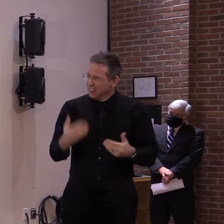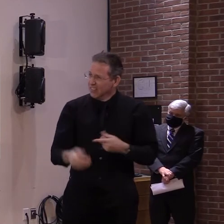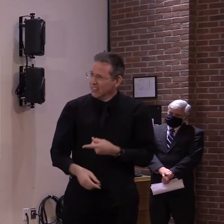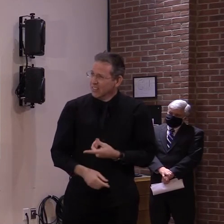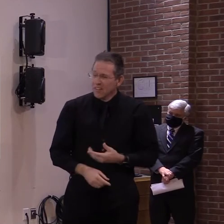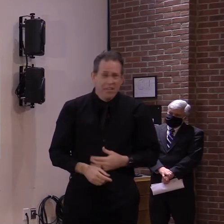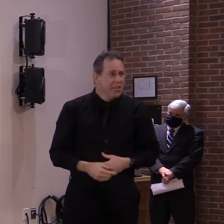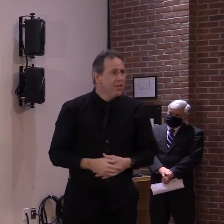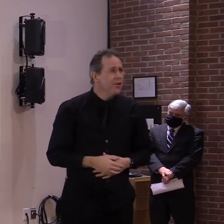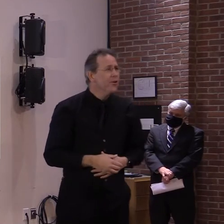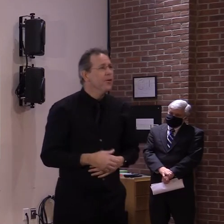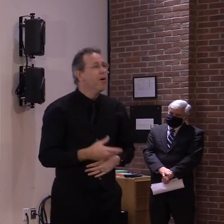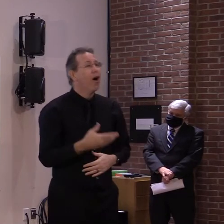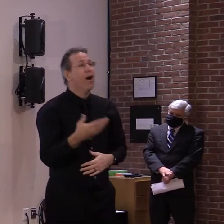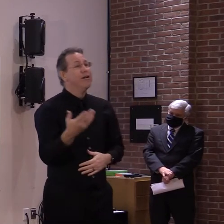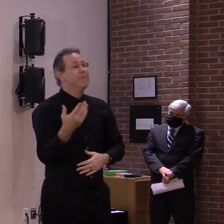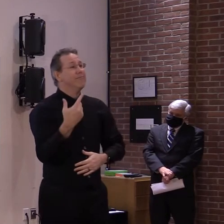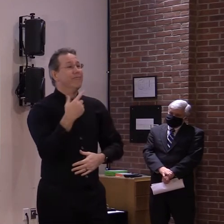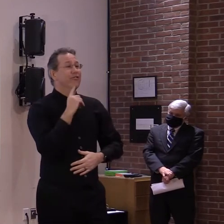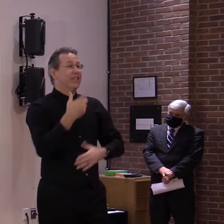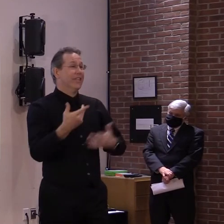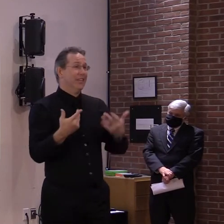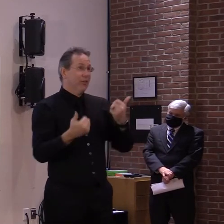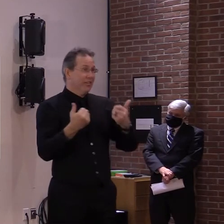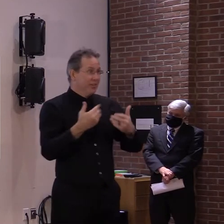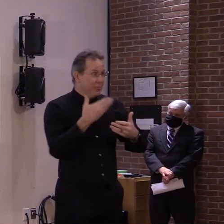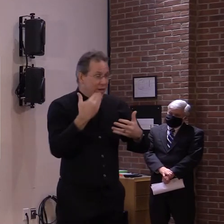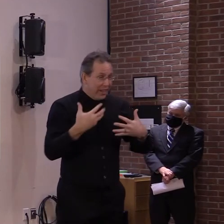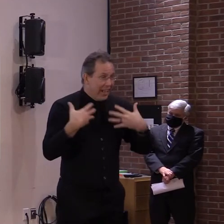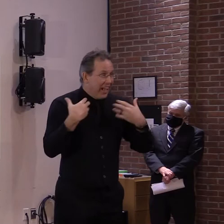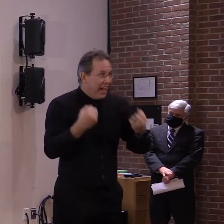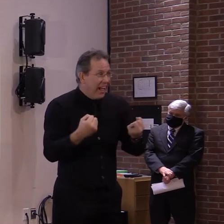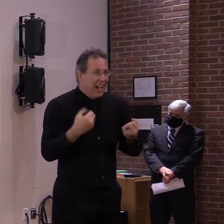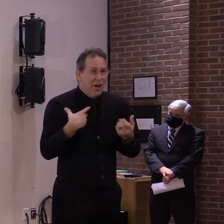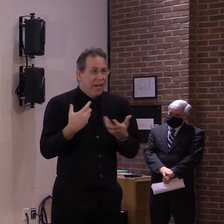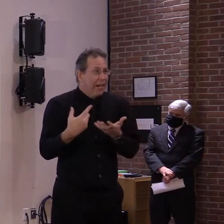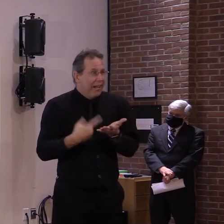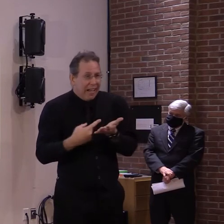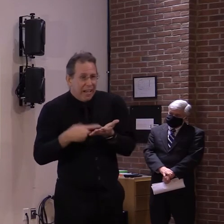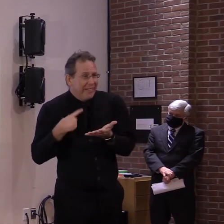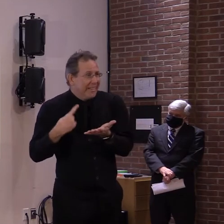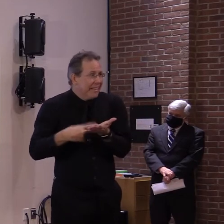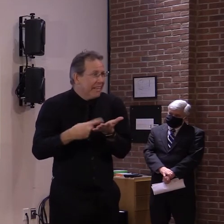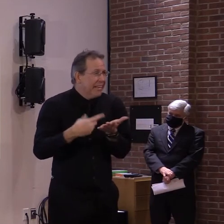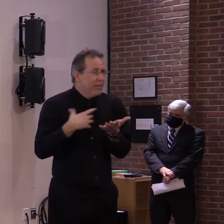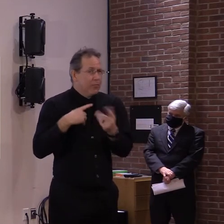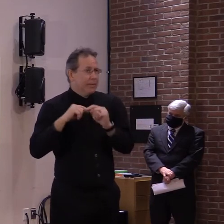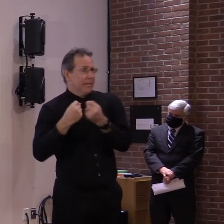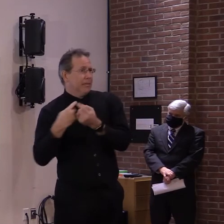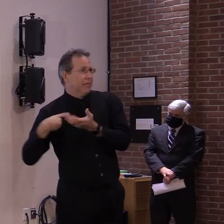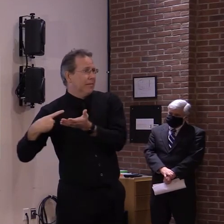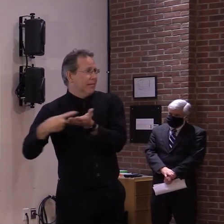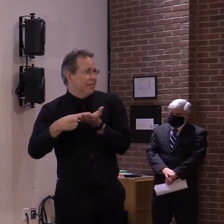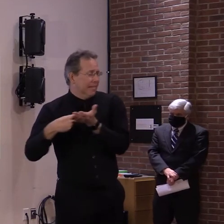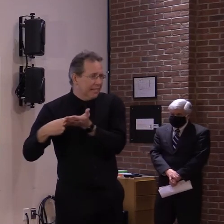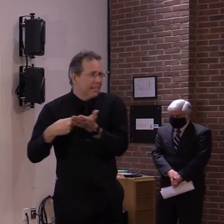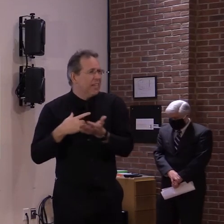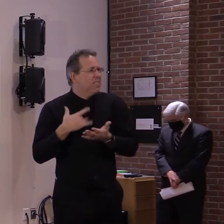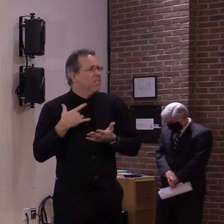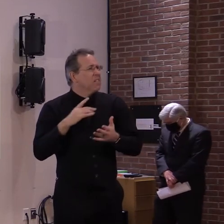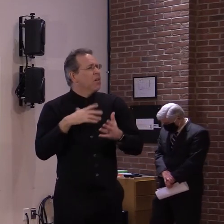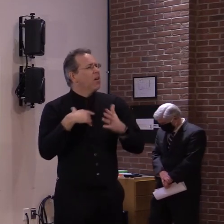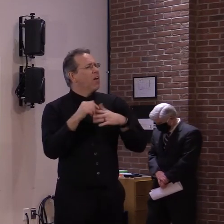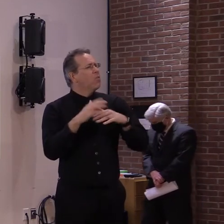health experts you've been talking to, but the ones I consult with, um, have felt comfortable, uh, going to this next